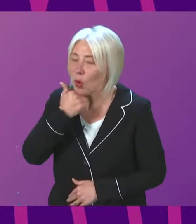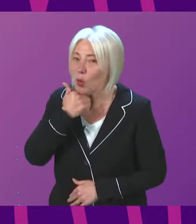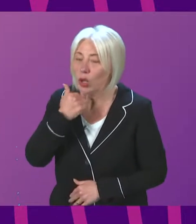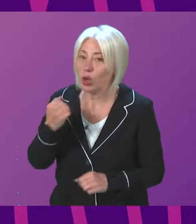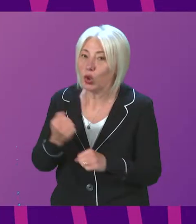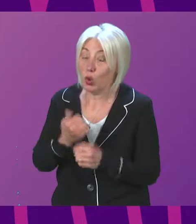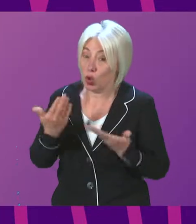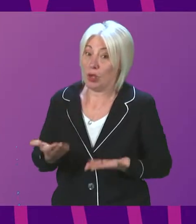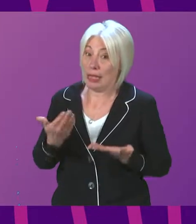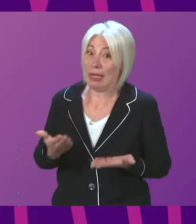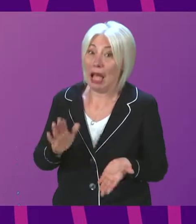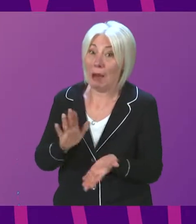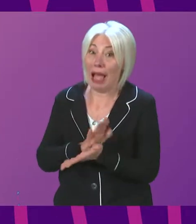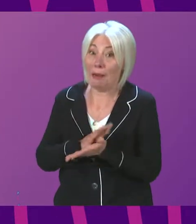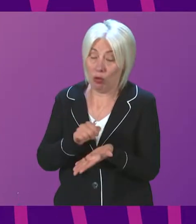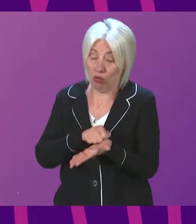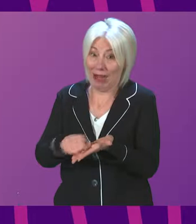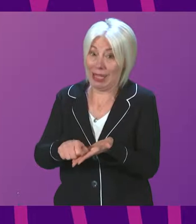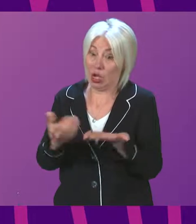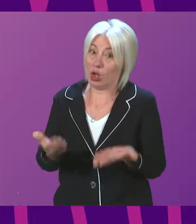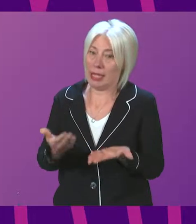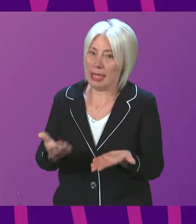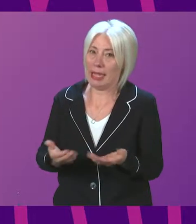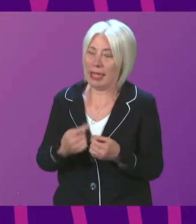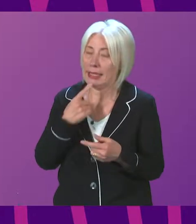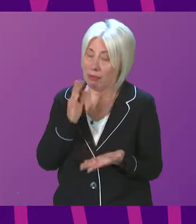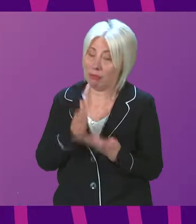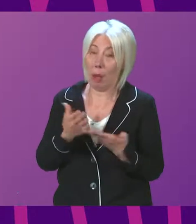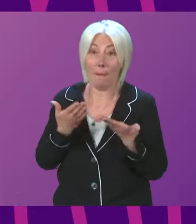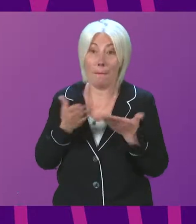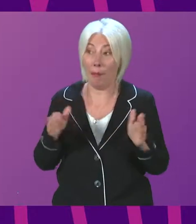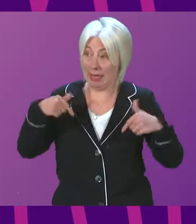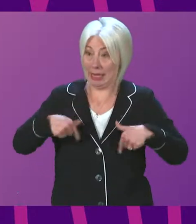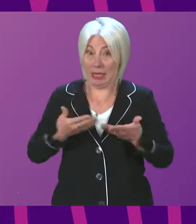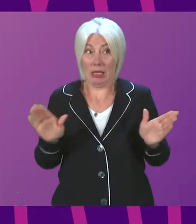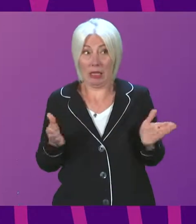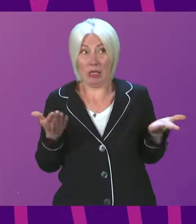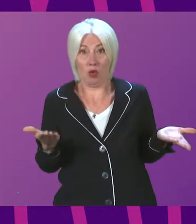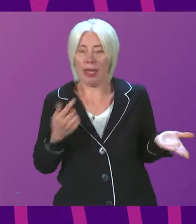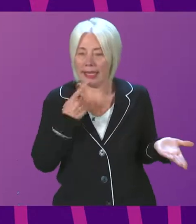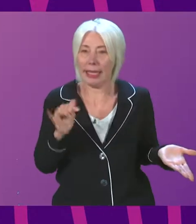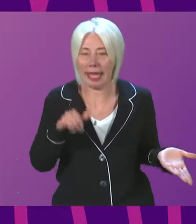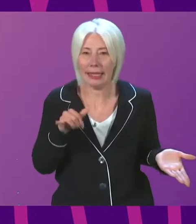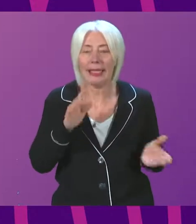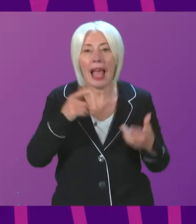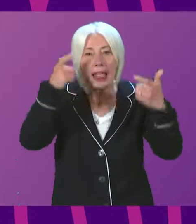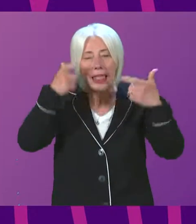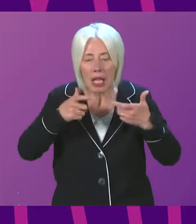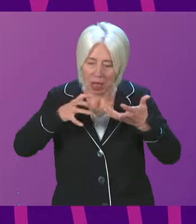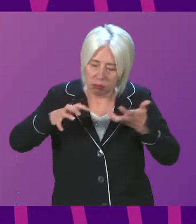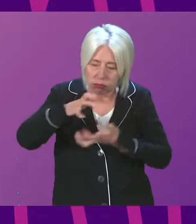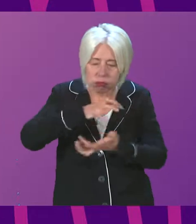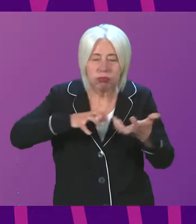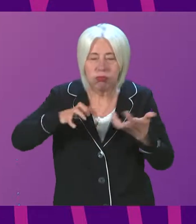openly today. am happy to put that in writing as well, but this is a pretty public way of doing it. There are legal complexities